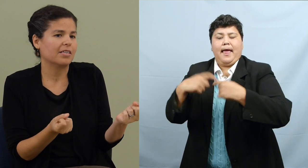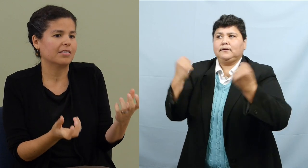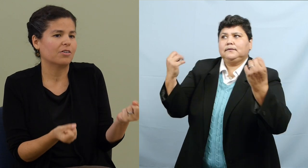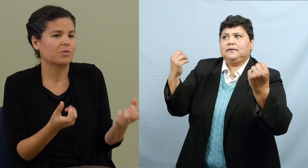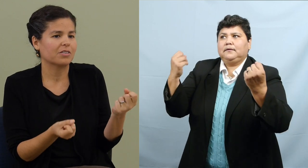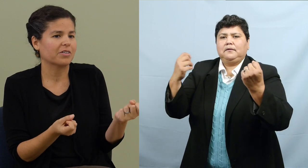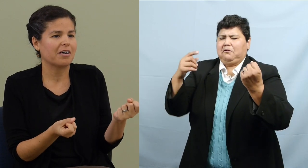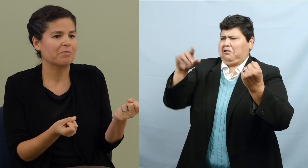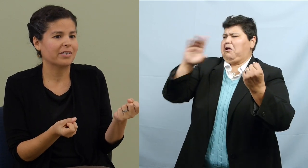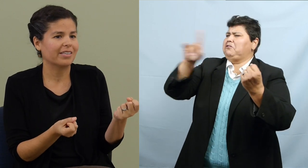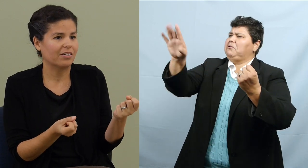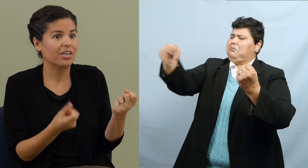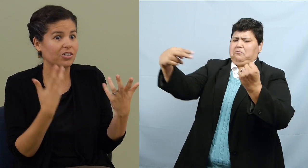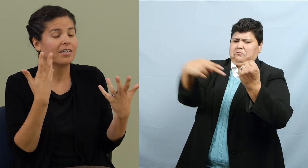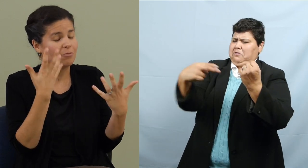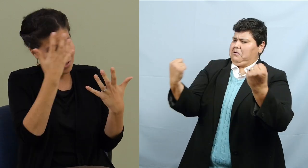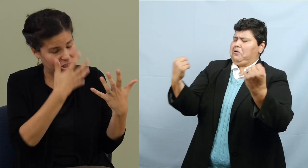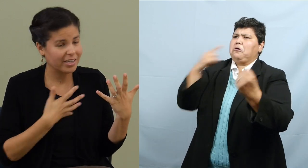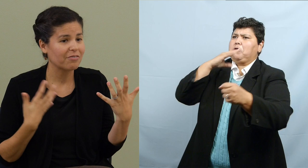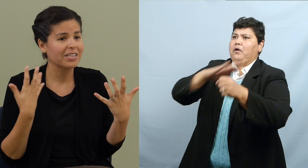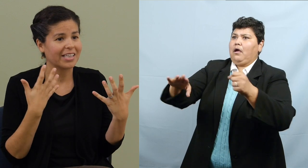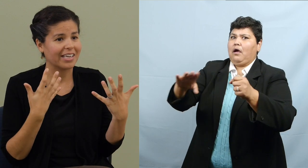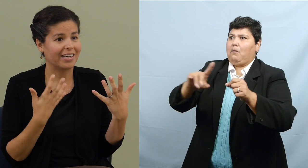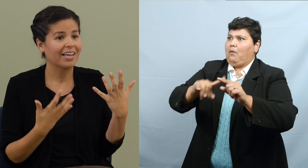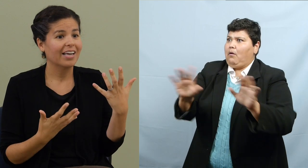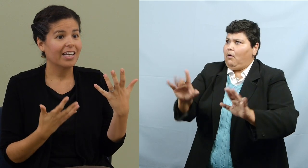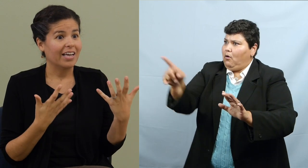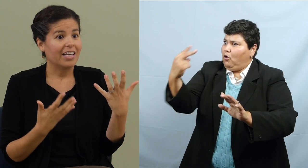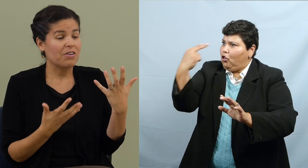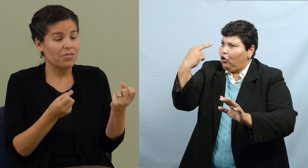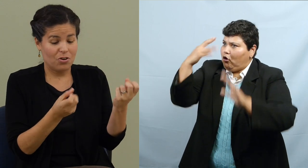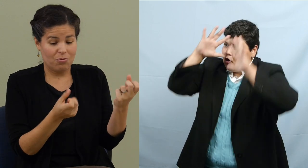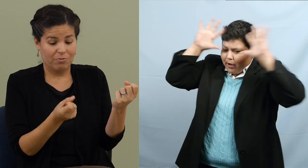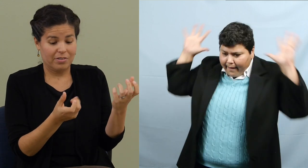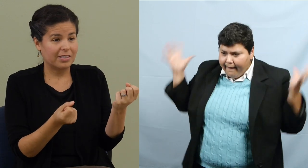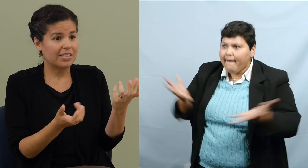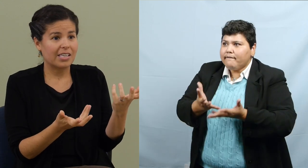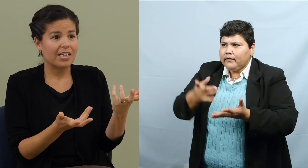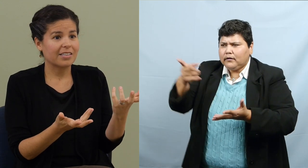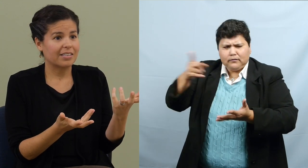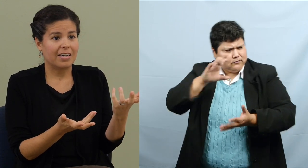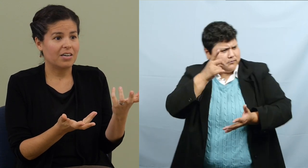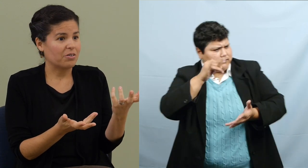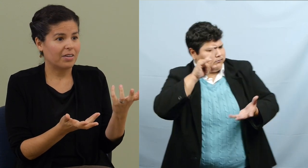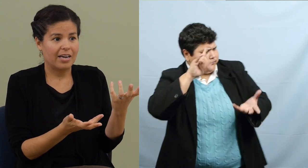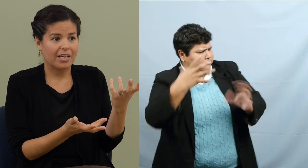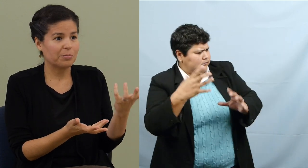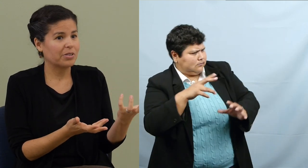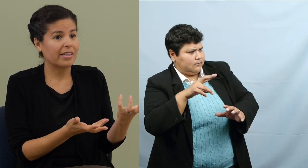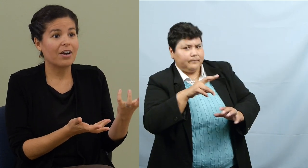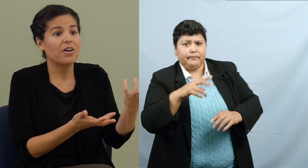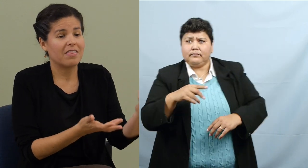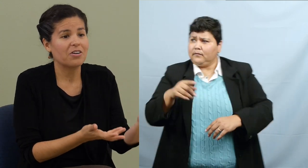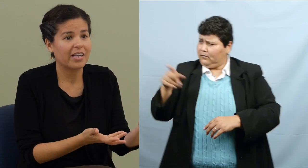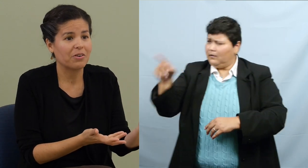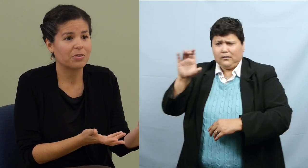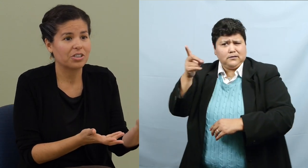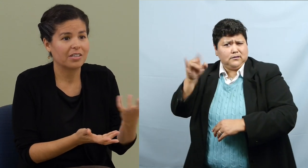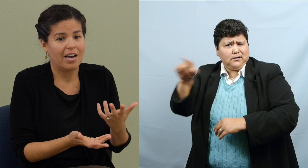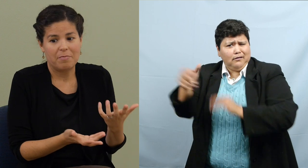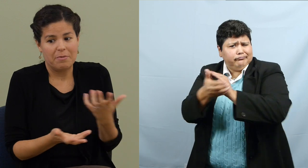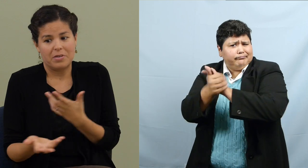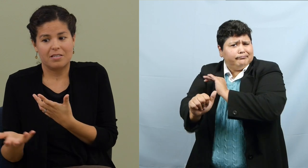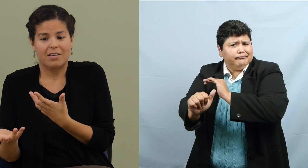watching my hands. They know what's going on. But they're actually watching everything. And even though the CDI is, you know, an expert in their